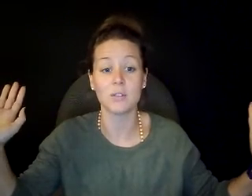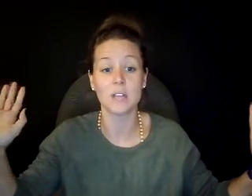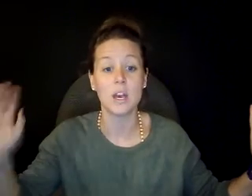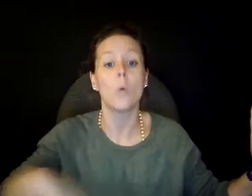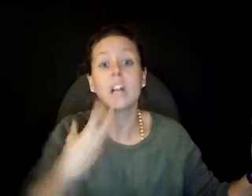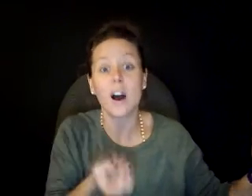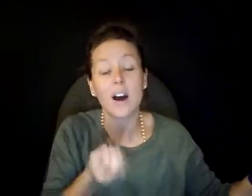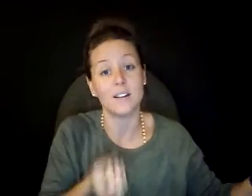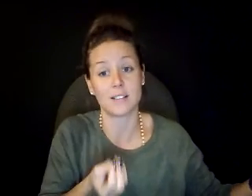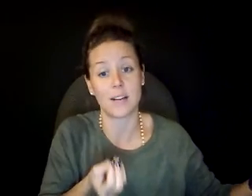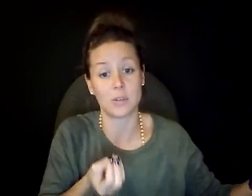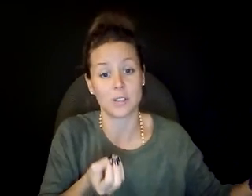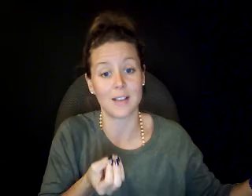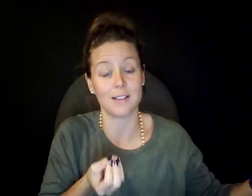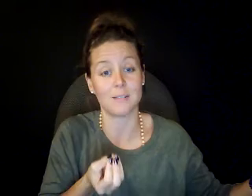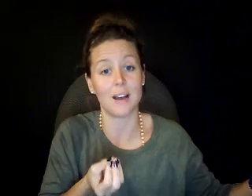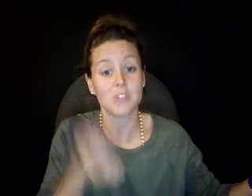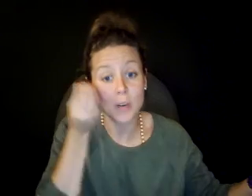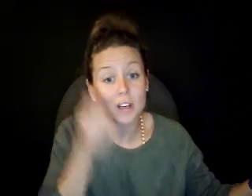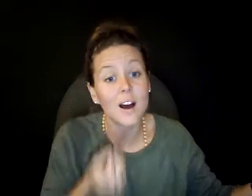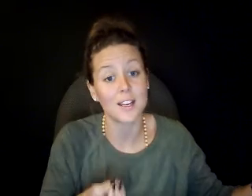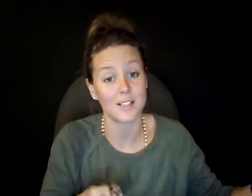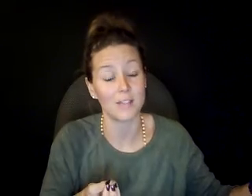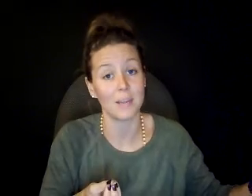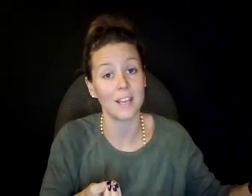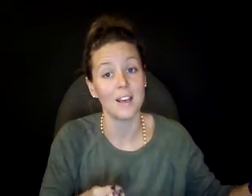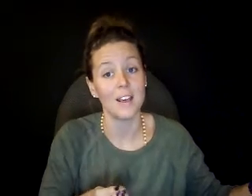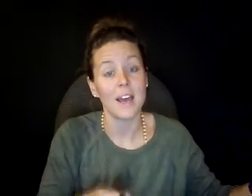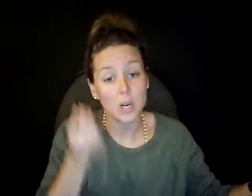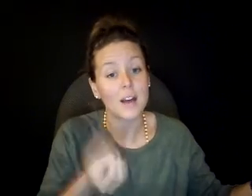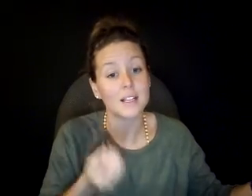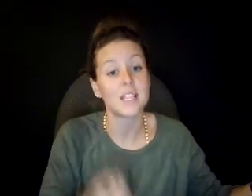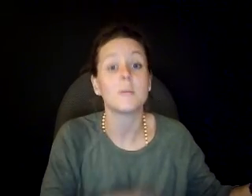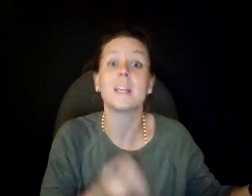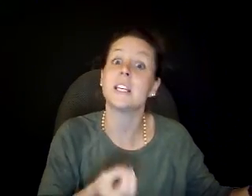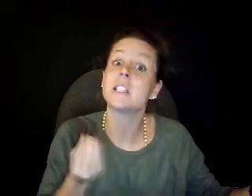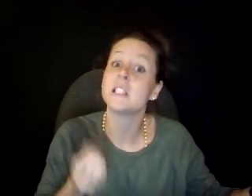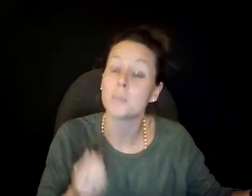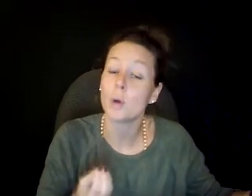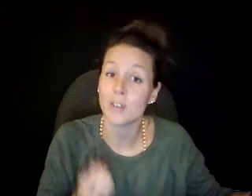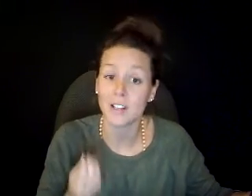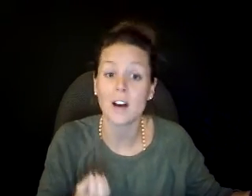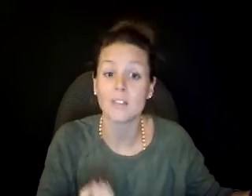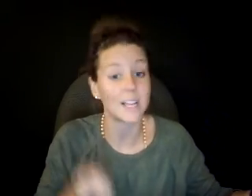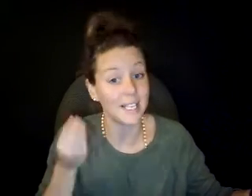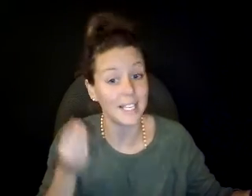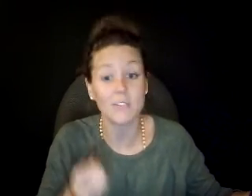what God established as mine. So what God has given me, and what God has given me is this perfect love that I can give